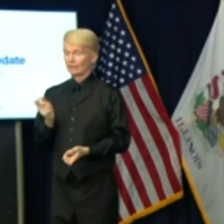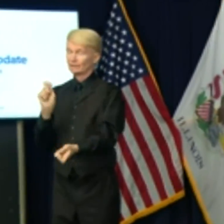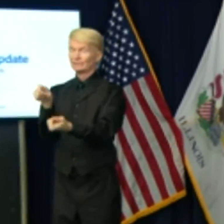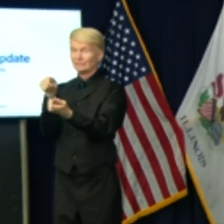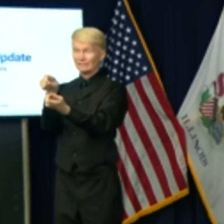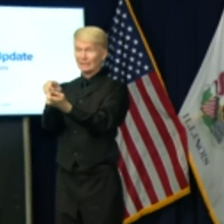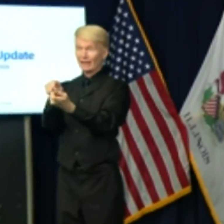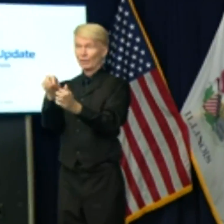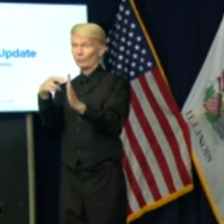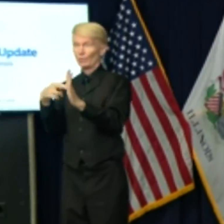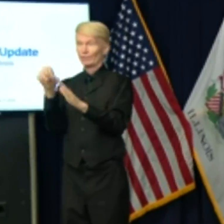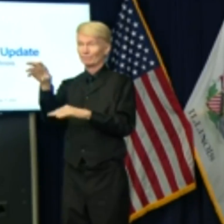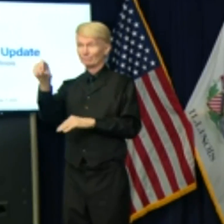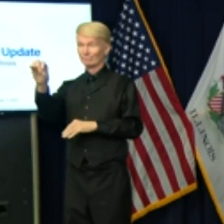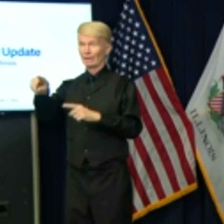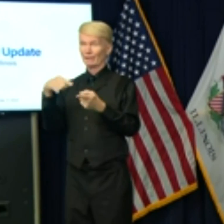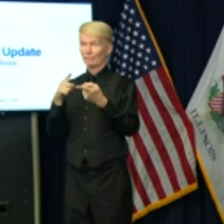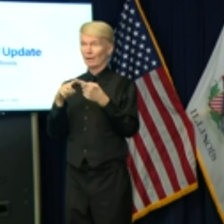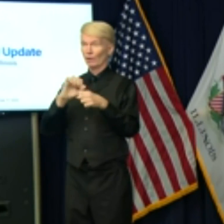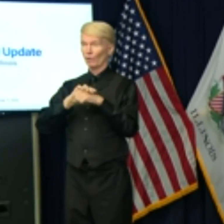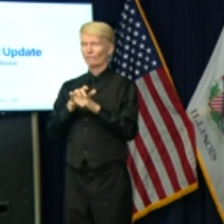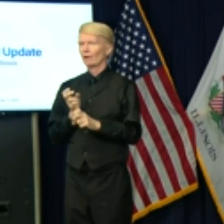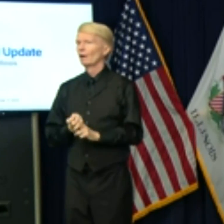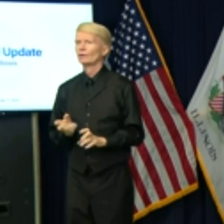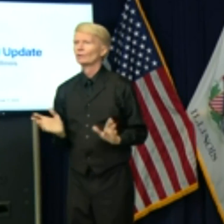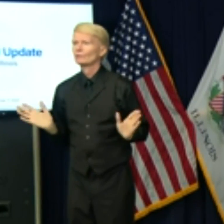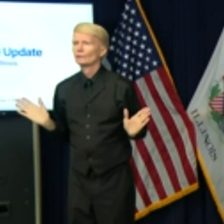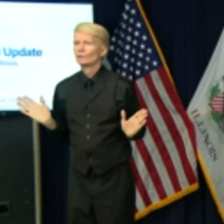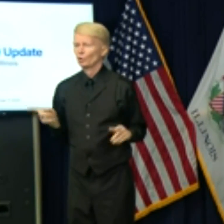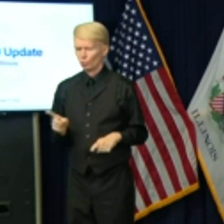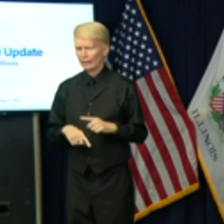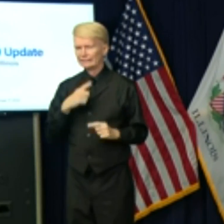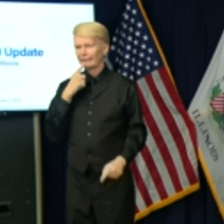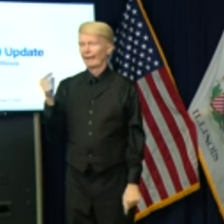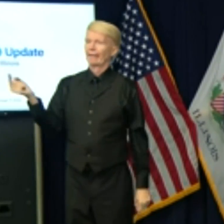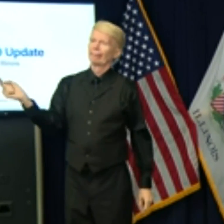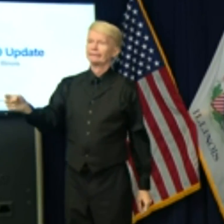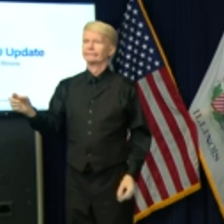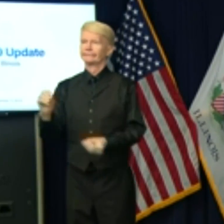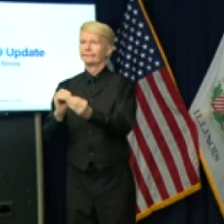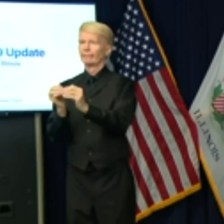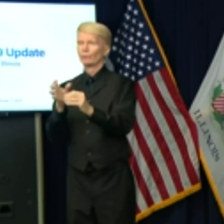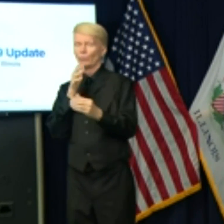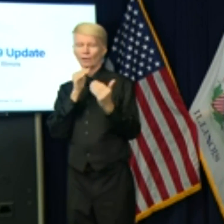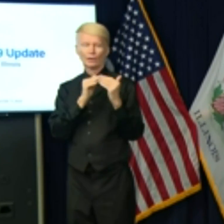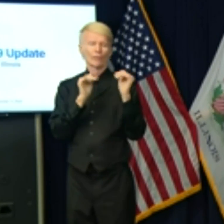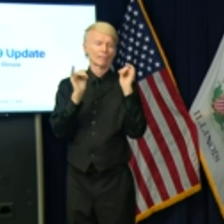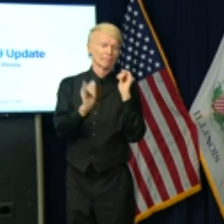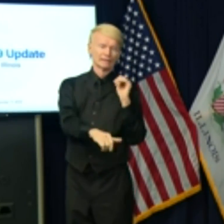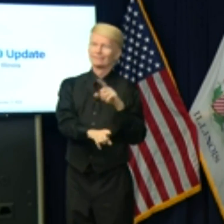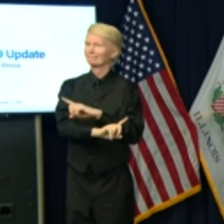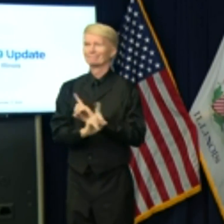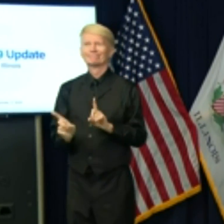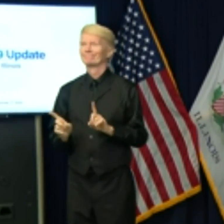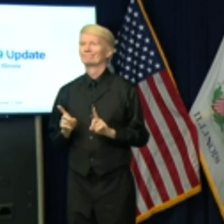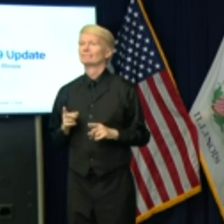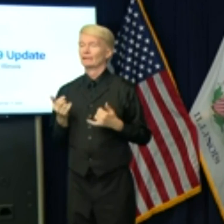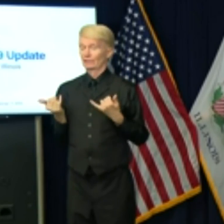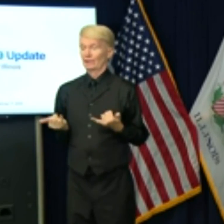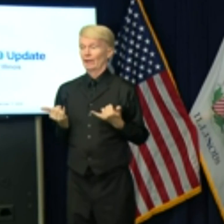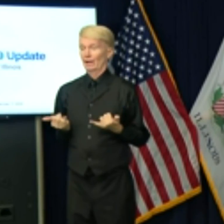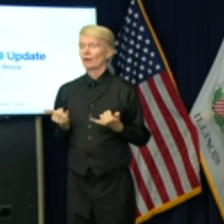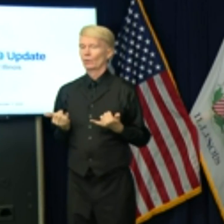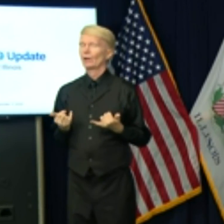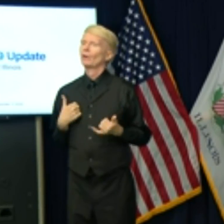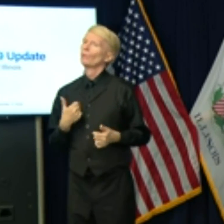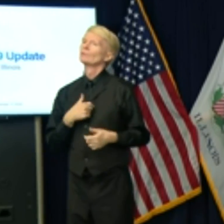virus, okay? And so it is hard. It is hard to set, you know, lines in the sand, and especially when we're at the levels that we're at now. What